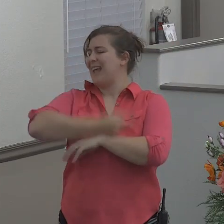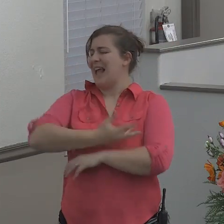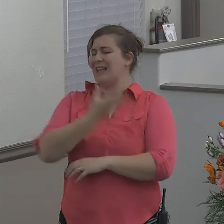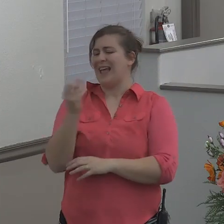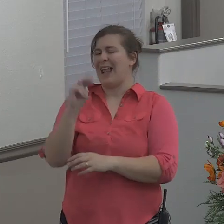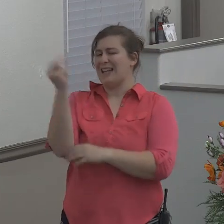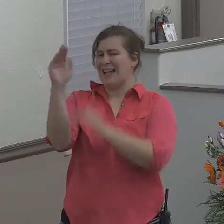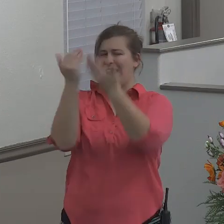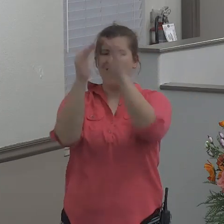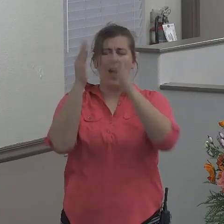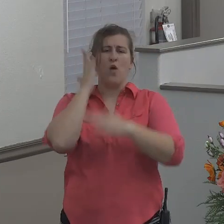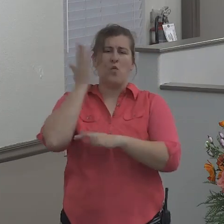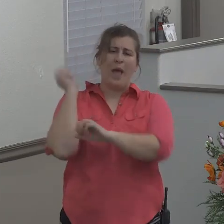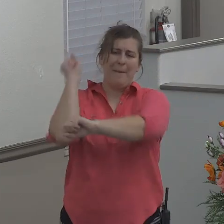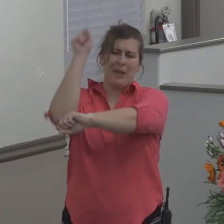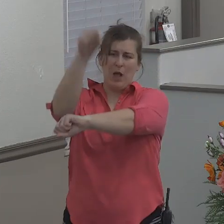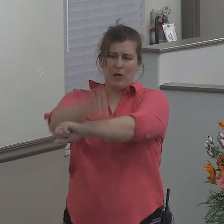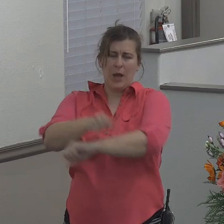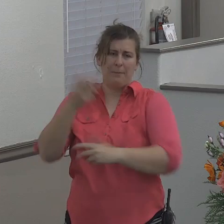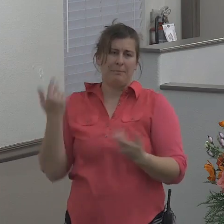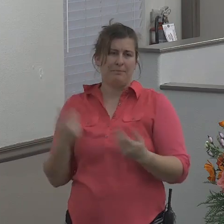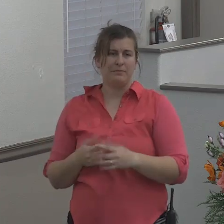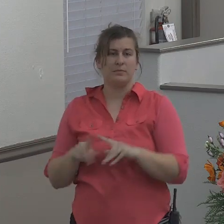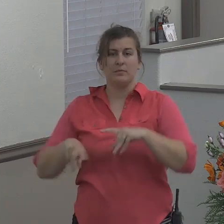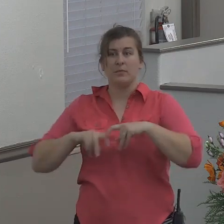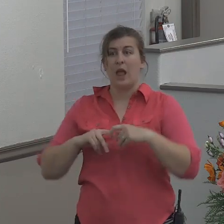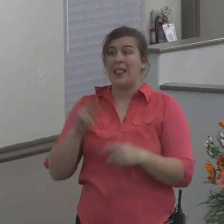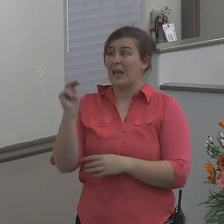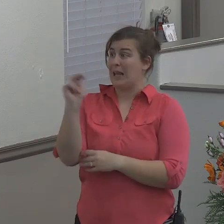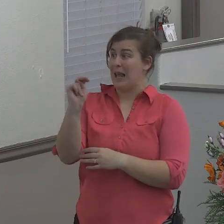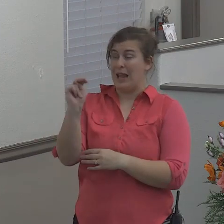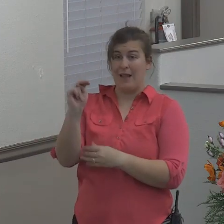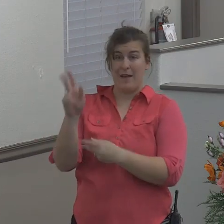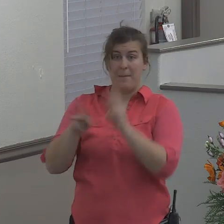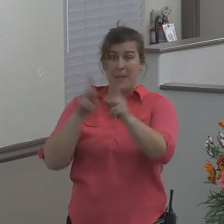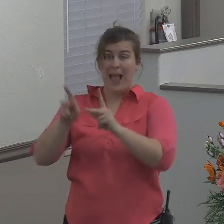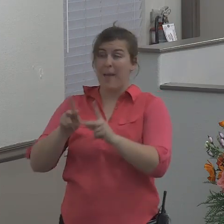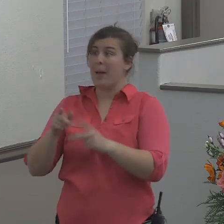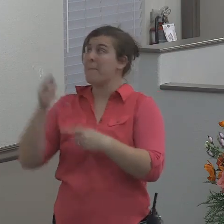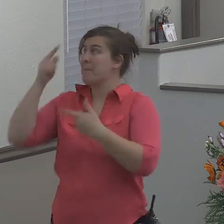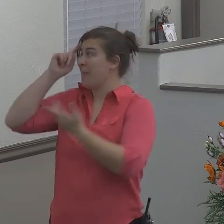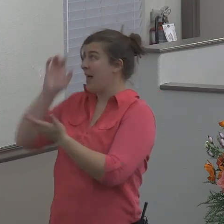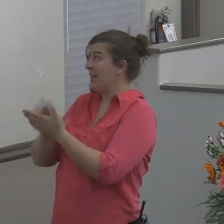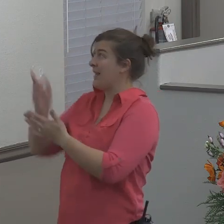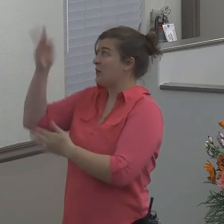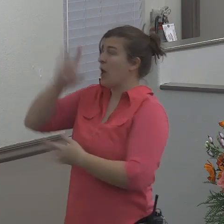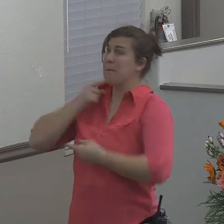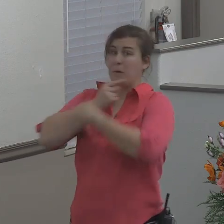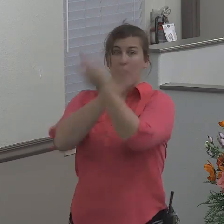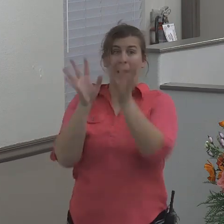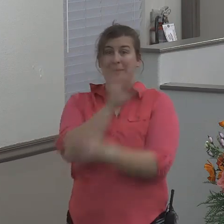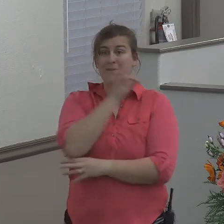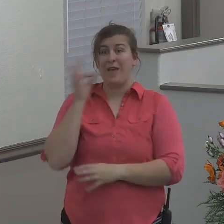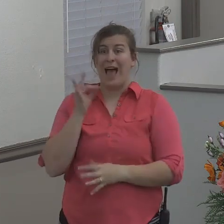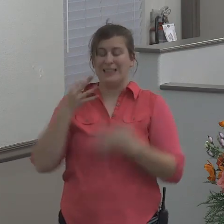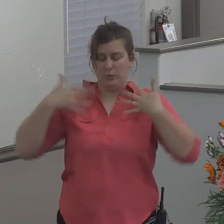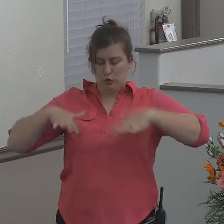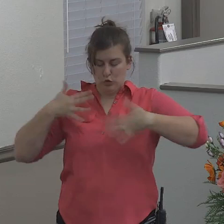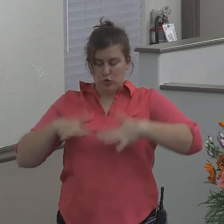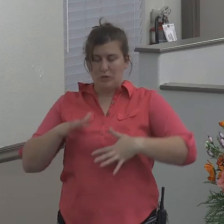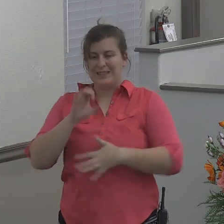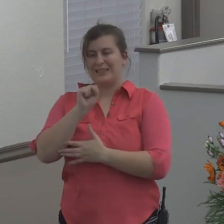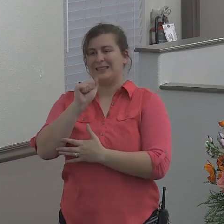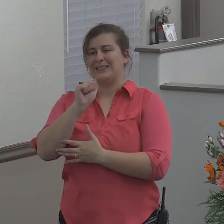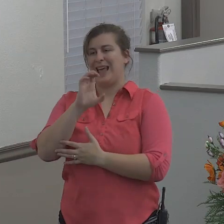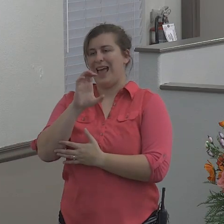overthrown. So the people of Nineveh believed God and proclaimed a fast and put on a sackcloth for the greatest